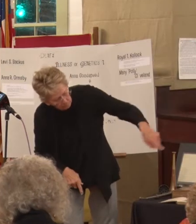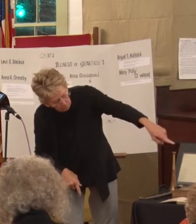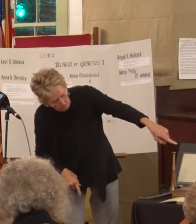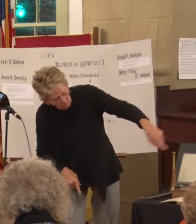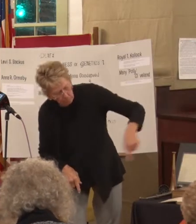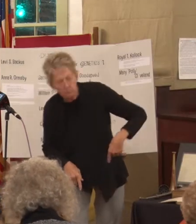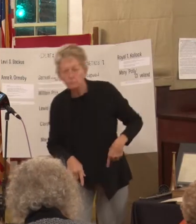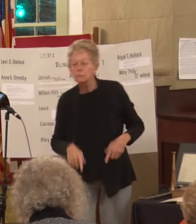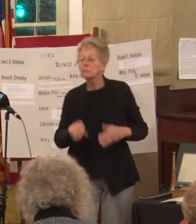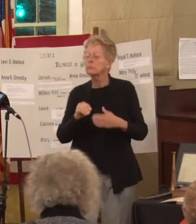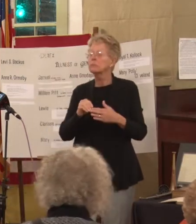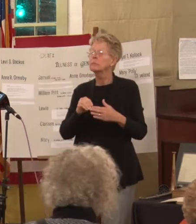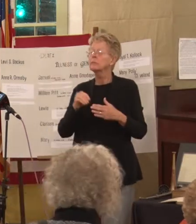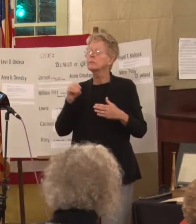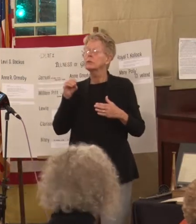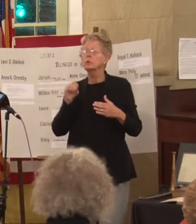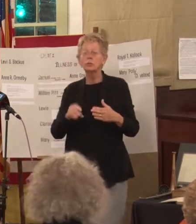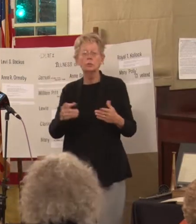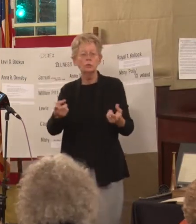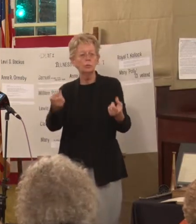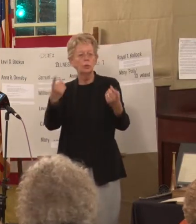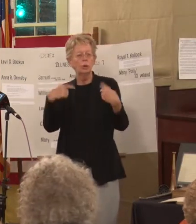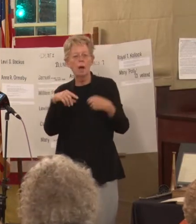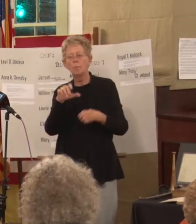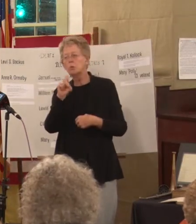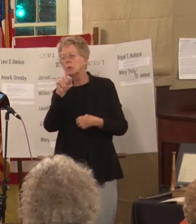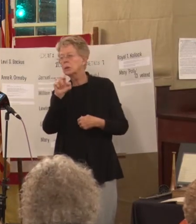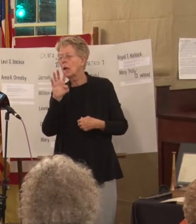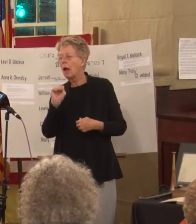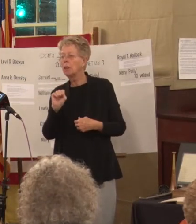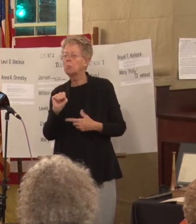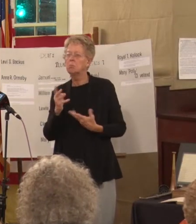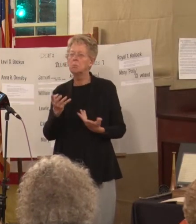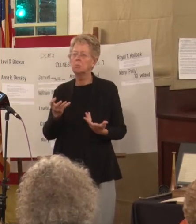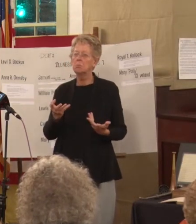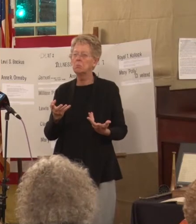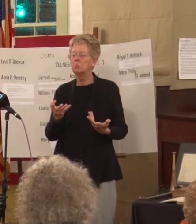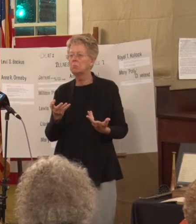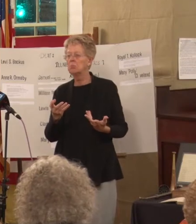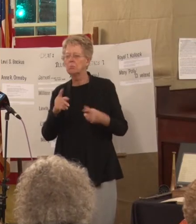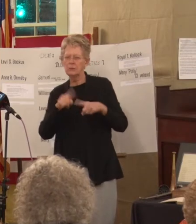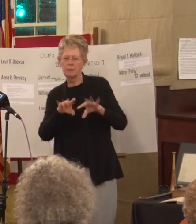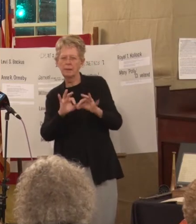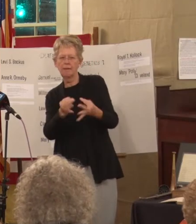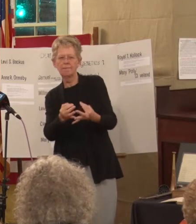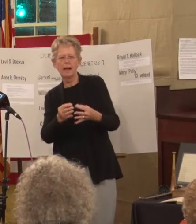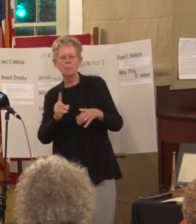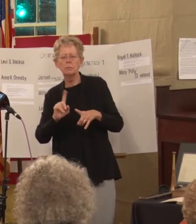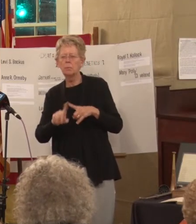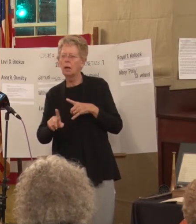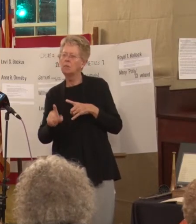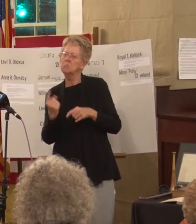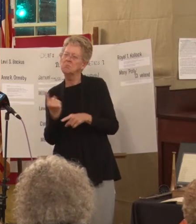Students would, it would come to the asylum, probably, it would depend on the family, but usually for a year.